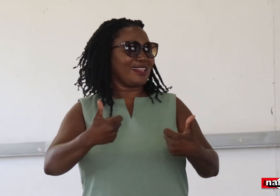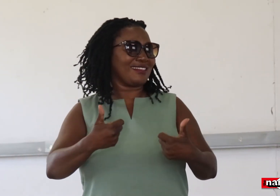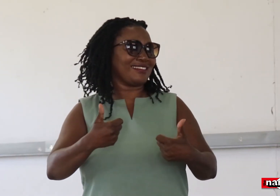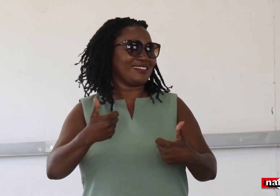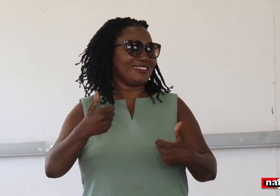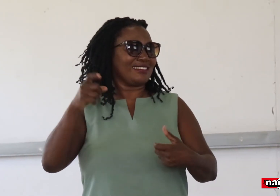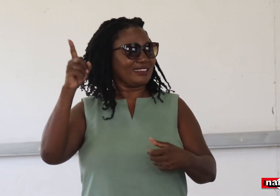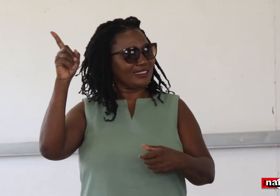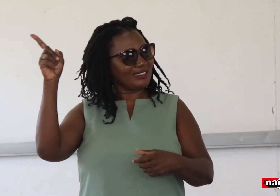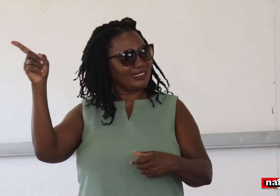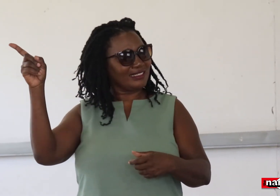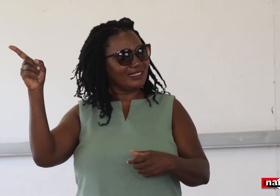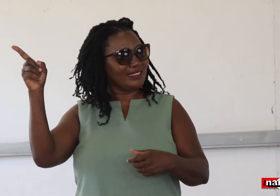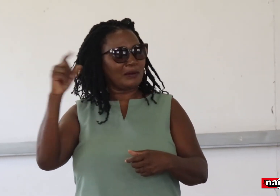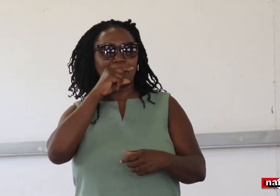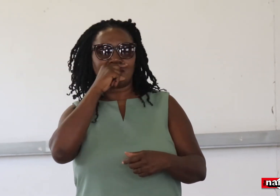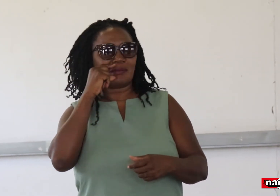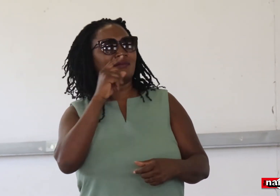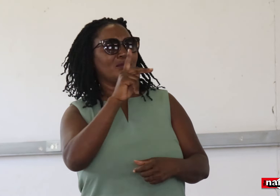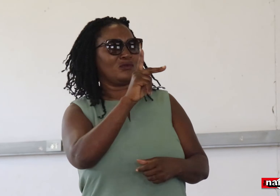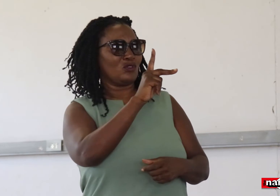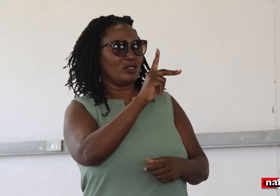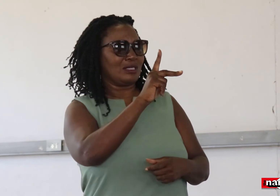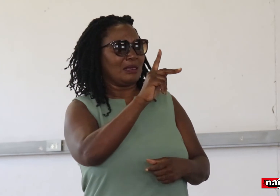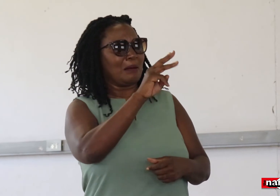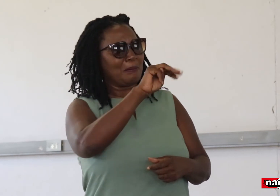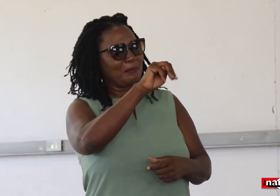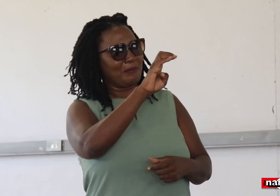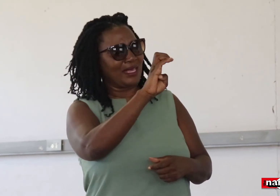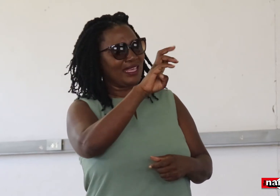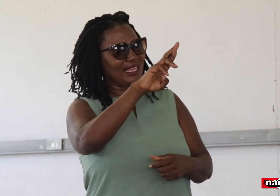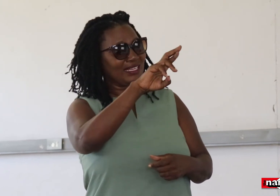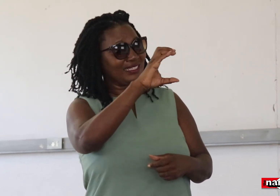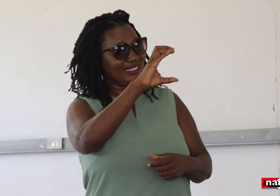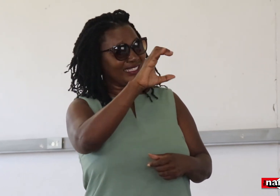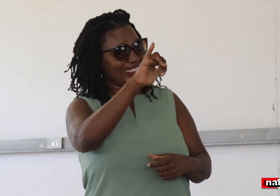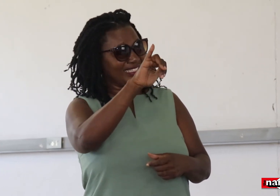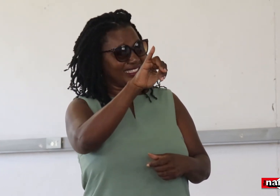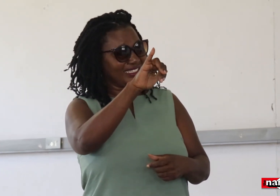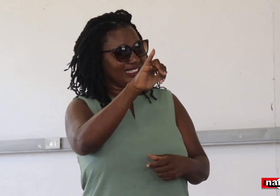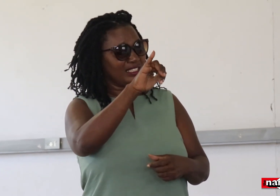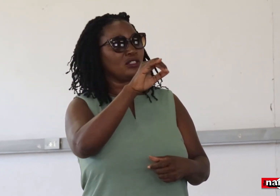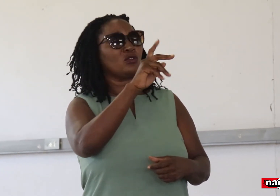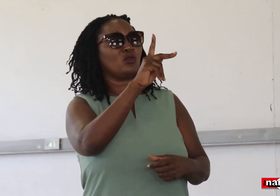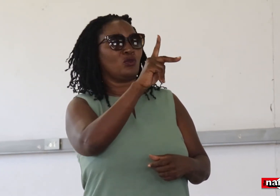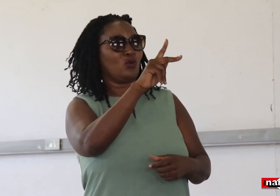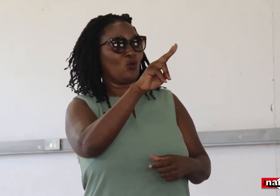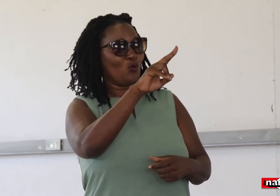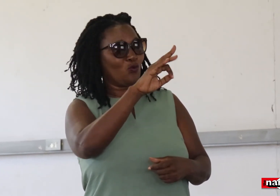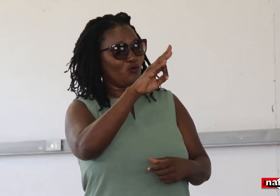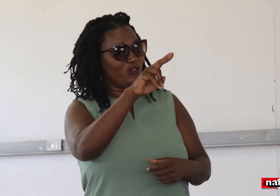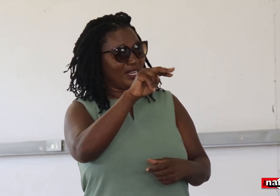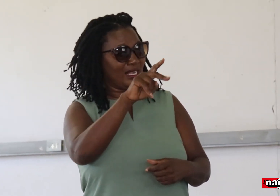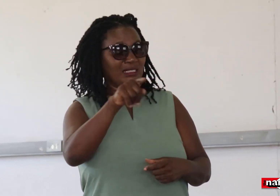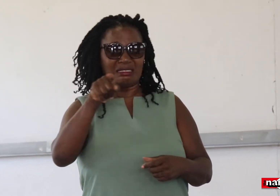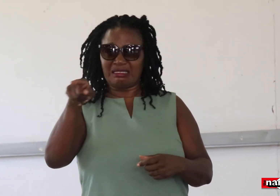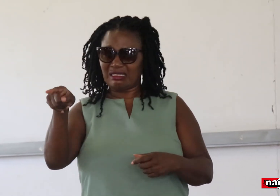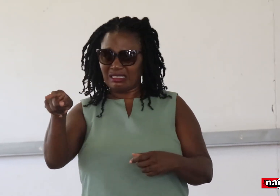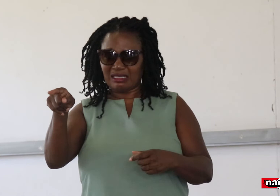The board members, especially those who are from the Ministry. Not the board member, the person from the Ministry. Madame